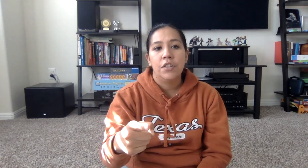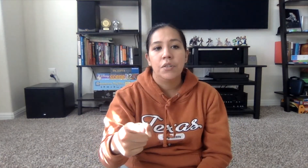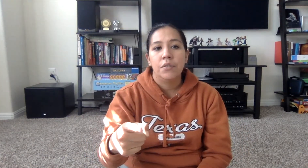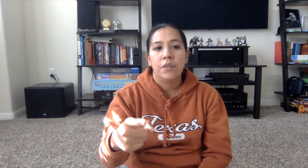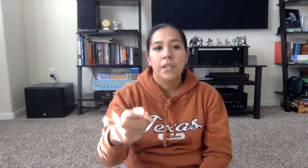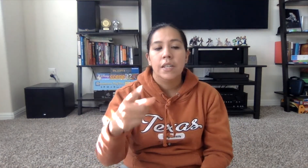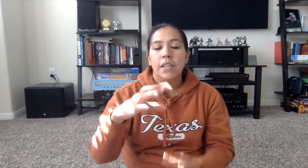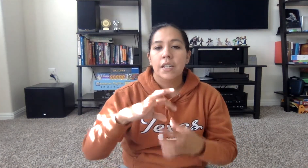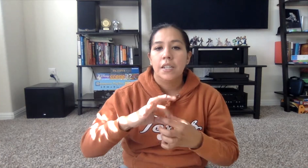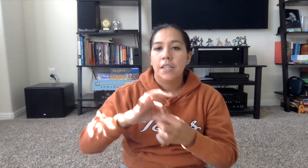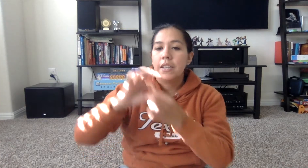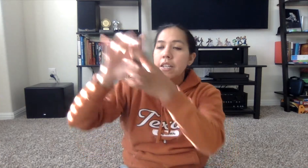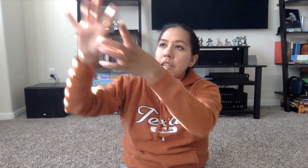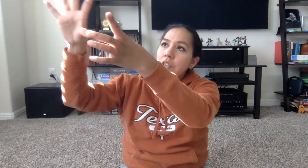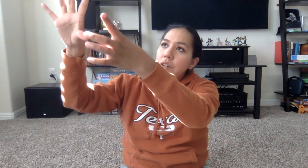you and I let it go